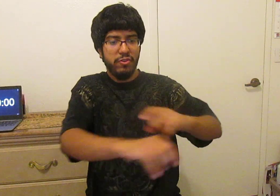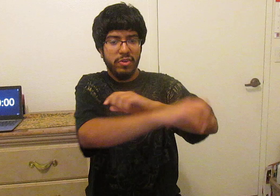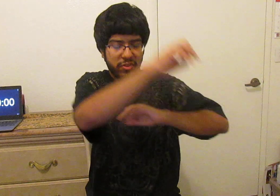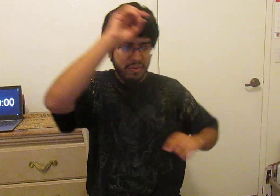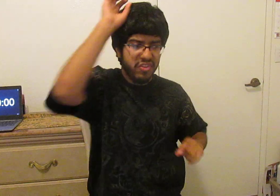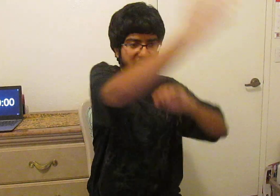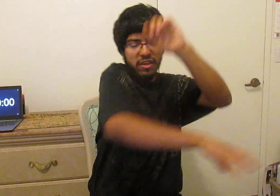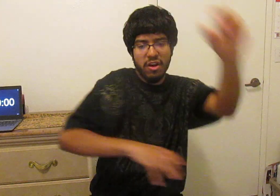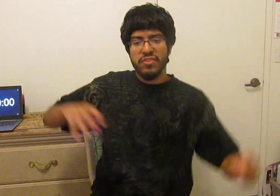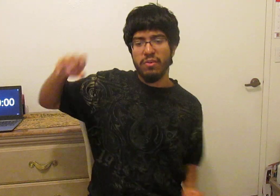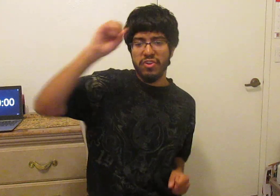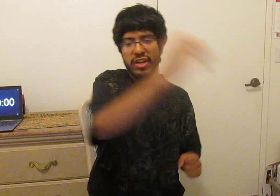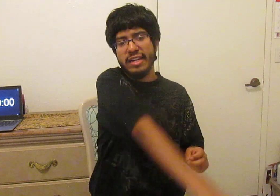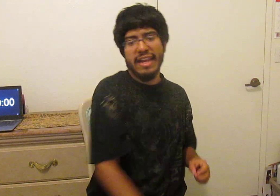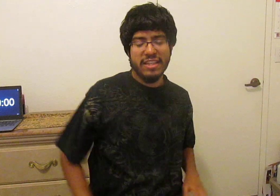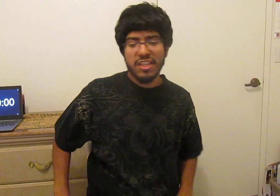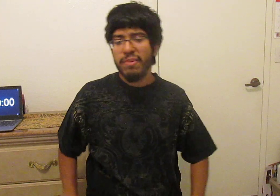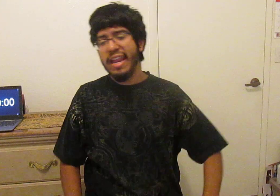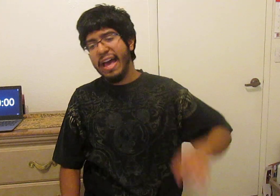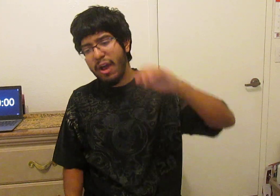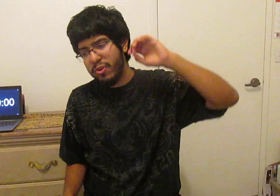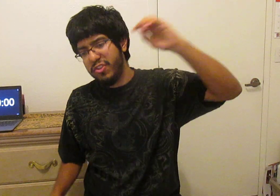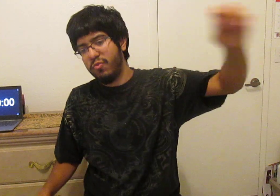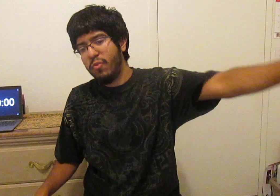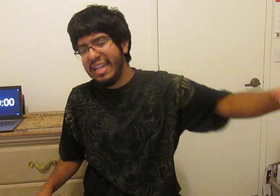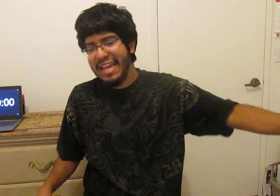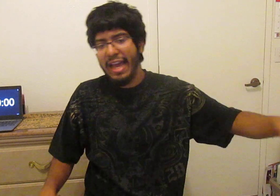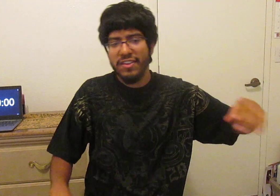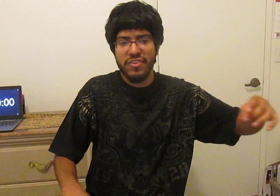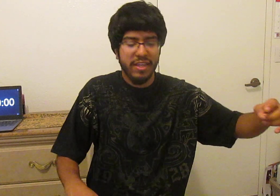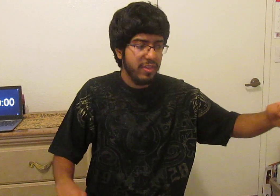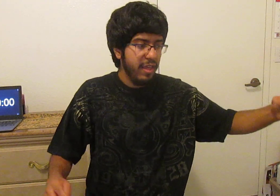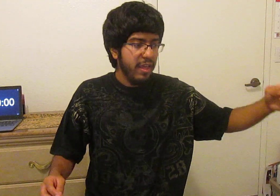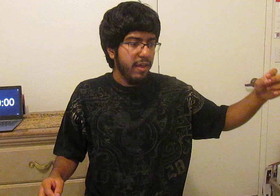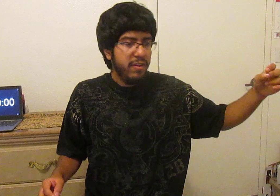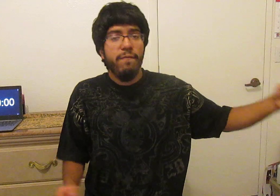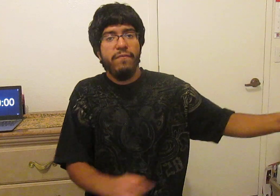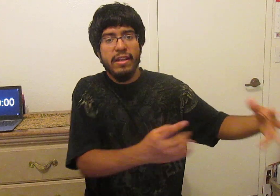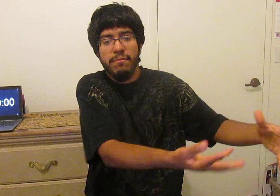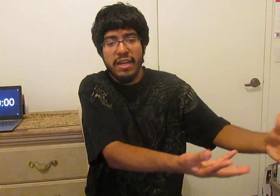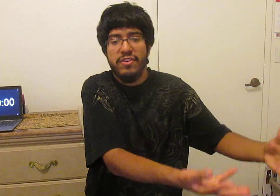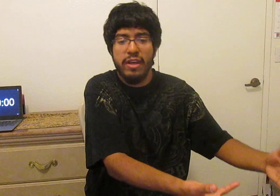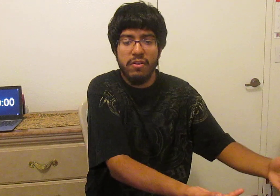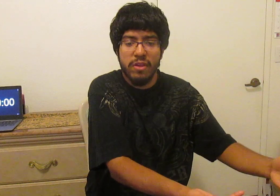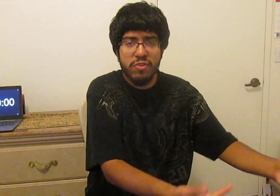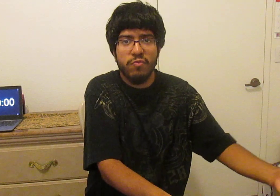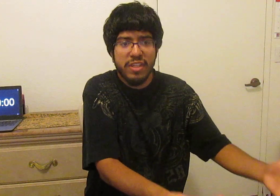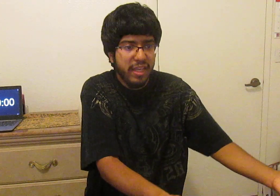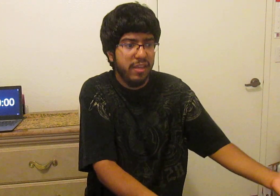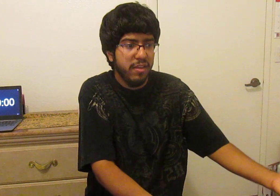because they were just getting constantly rejected I'd spent hours just writing essays defending my channel it was ridiculous